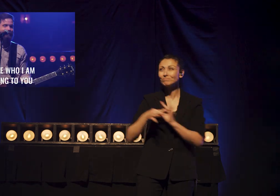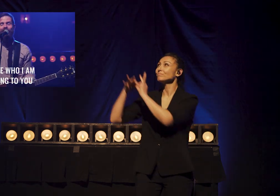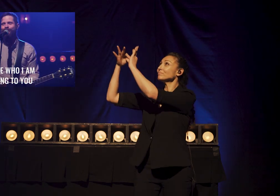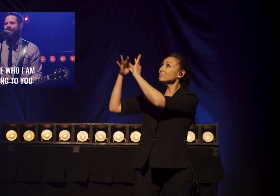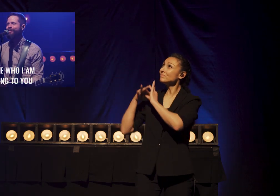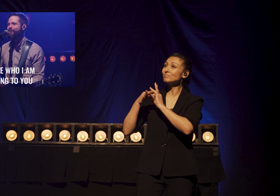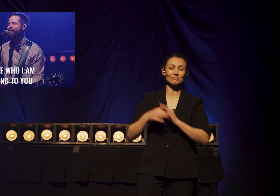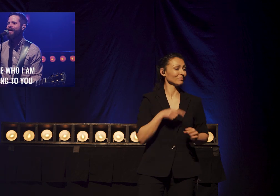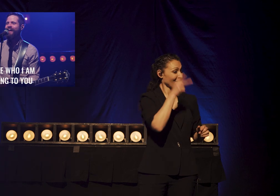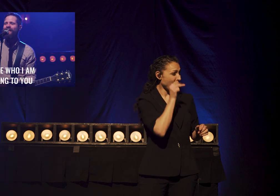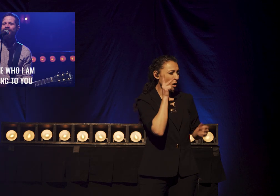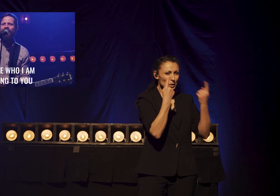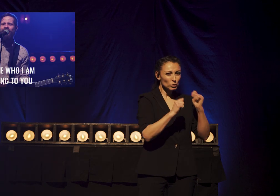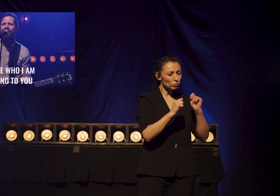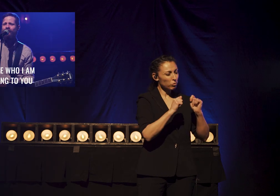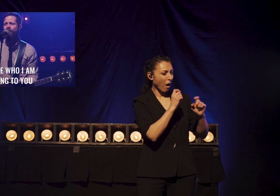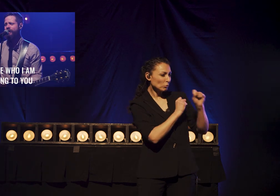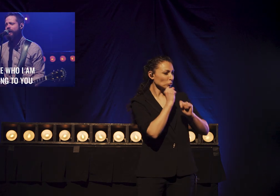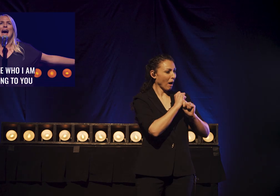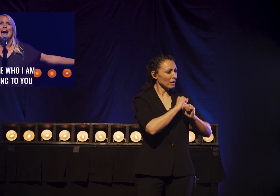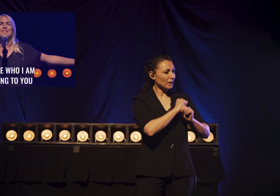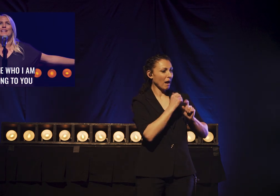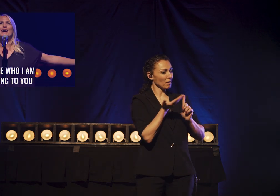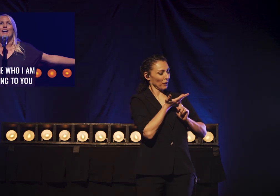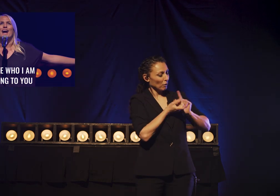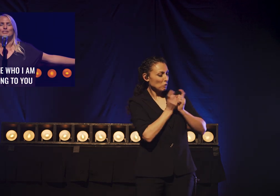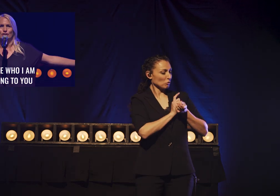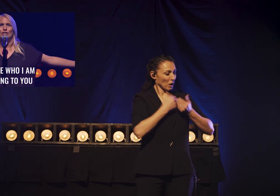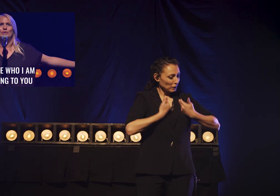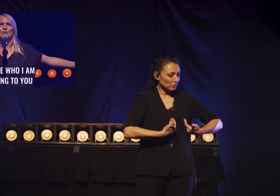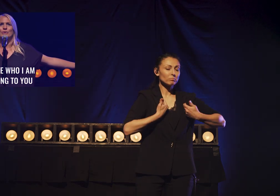Change who I am. I belong to you.